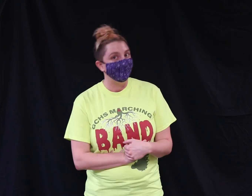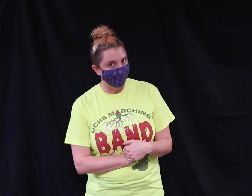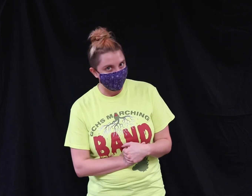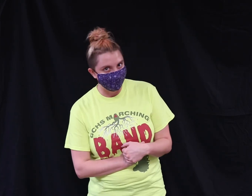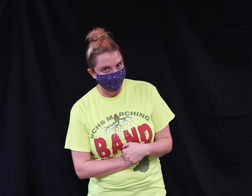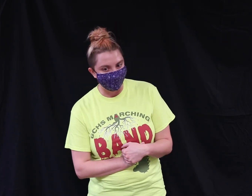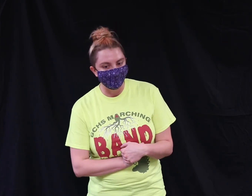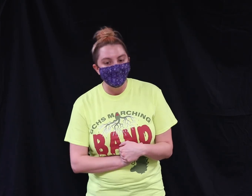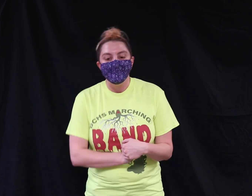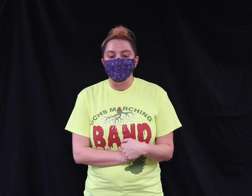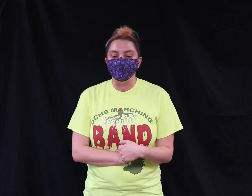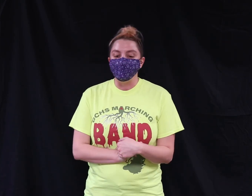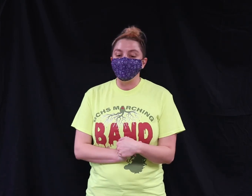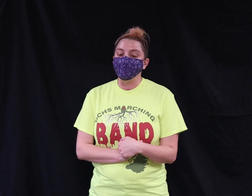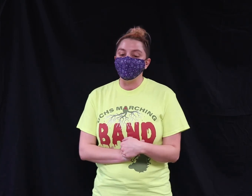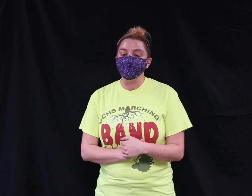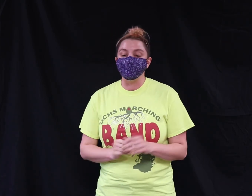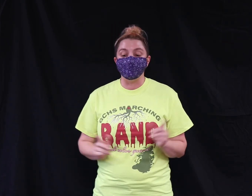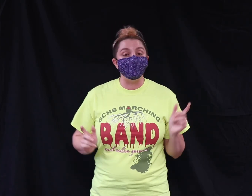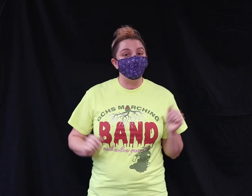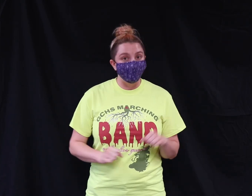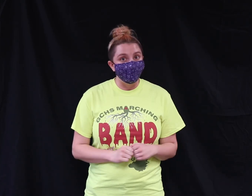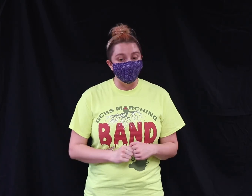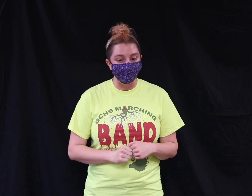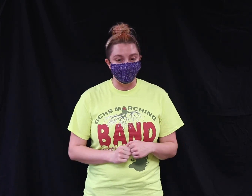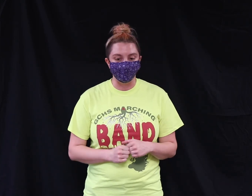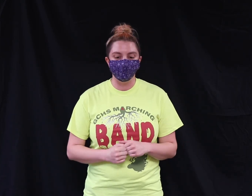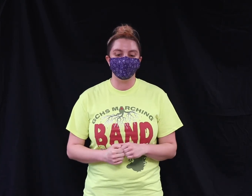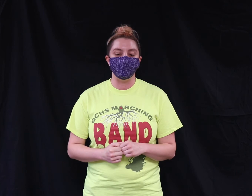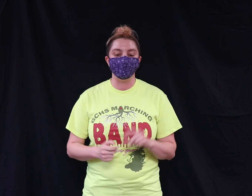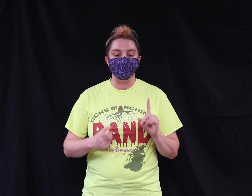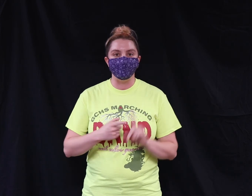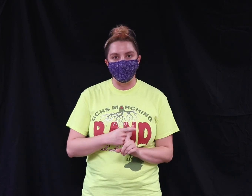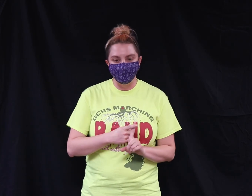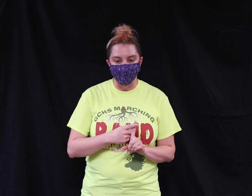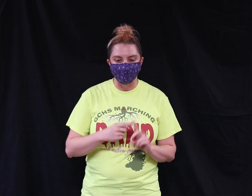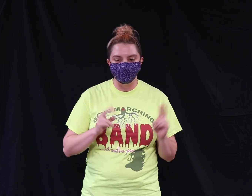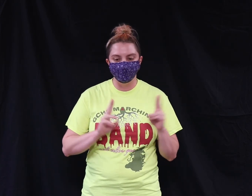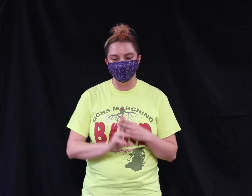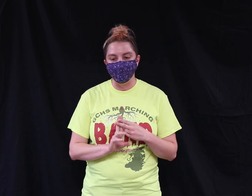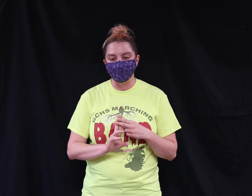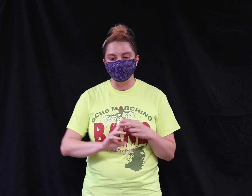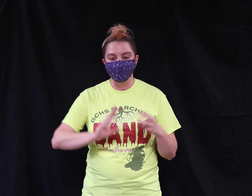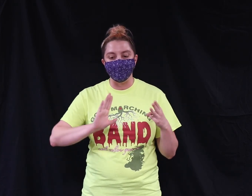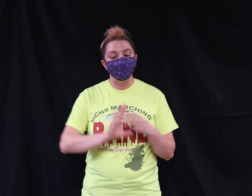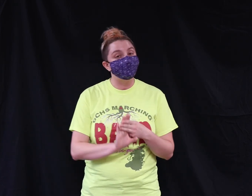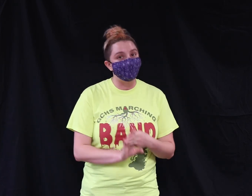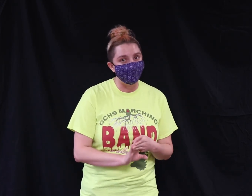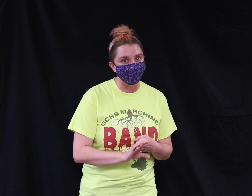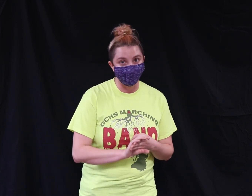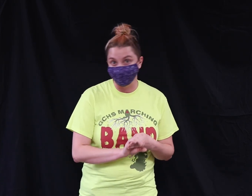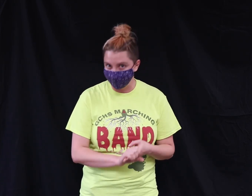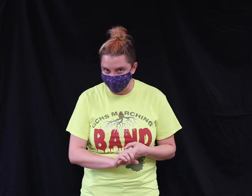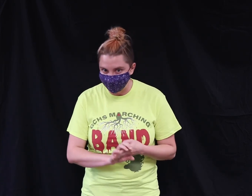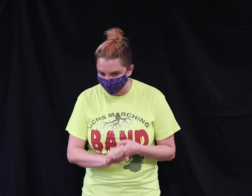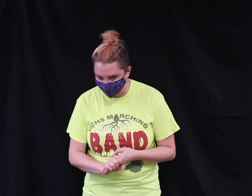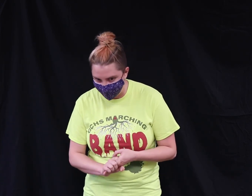Lastly, if you are going to tonight's football game, remember that backpacks, flags, and signs are not allowed.